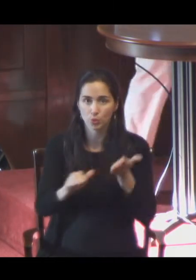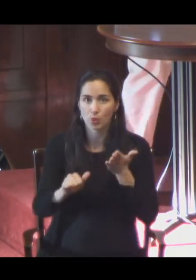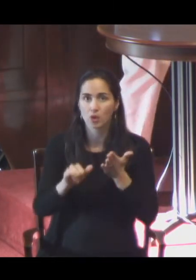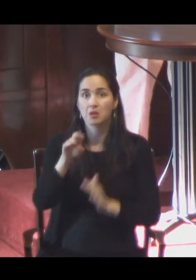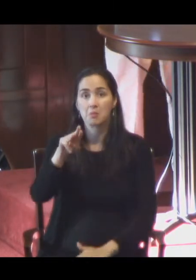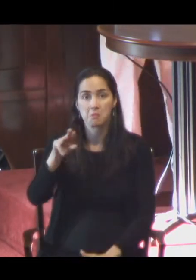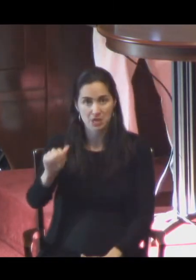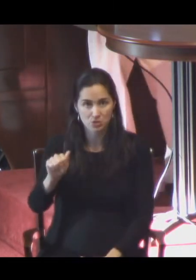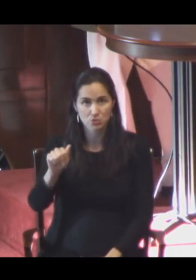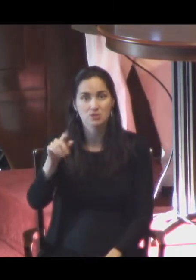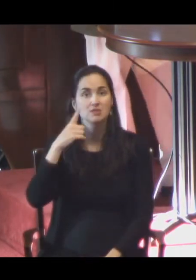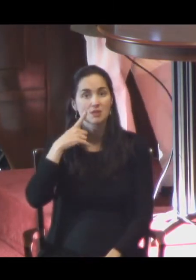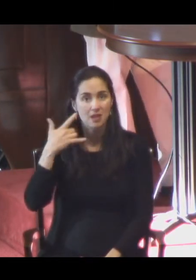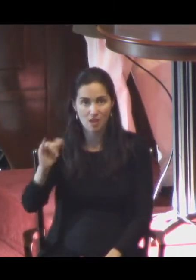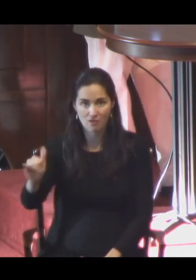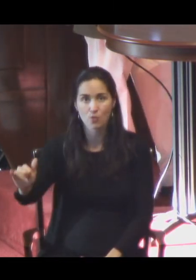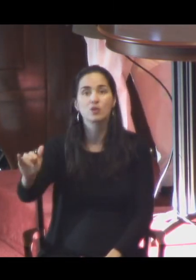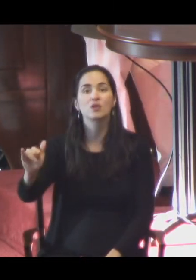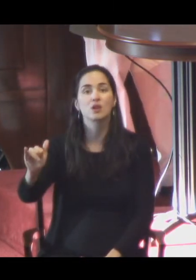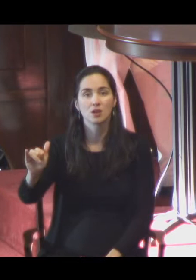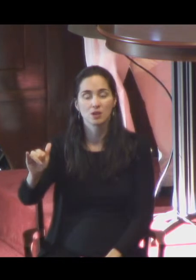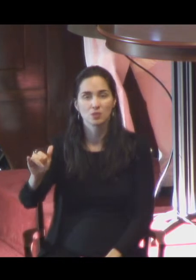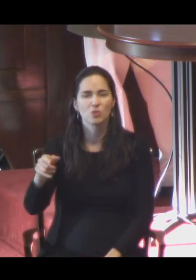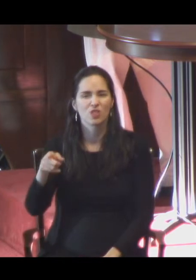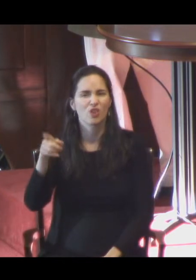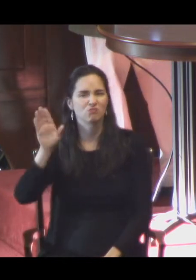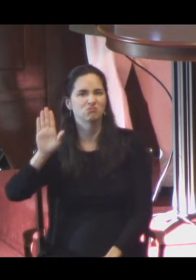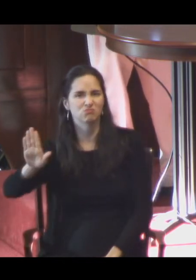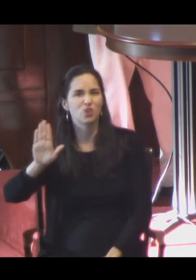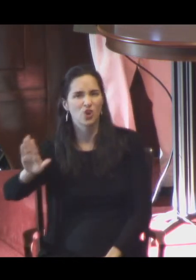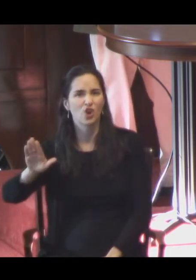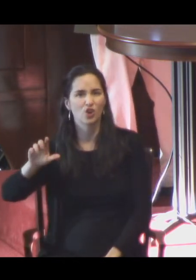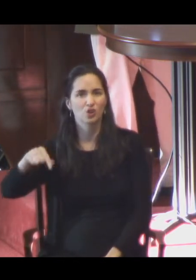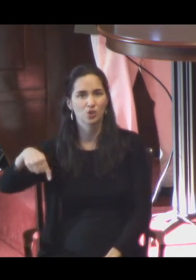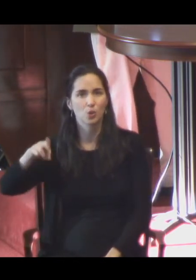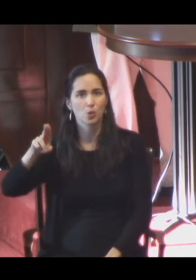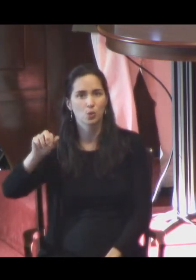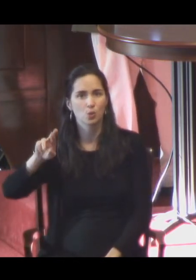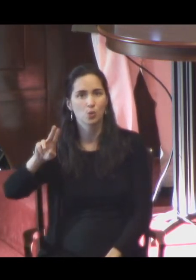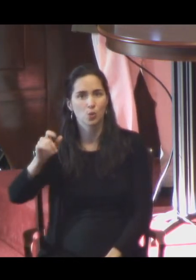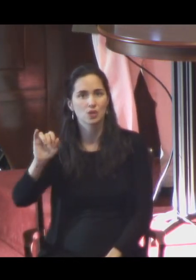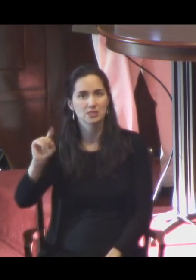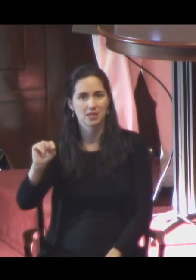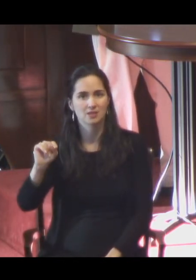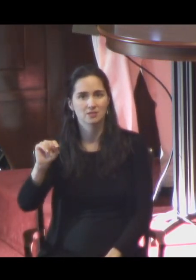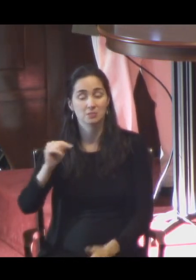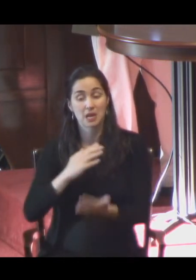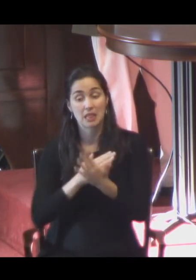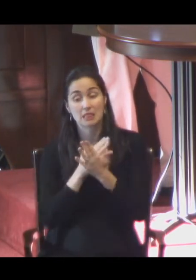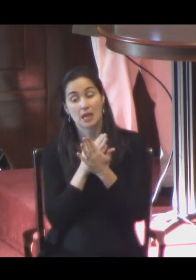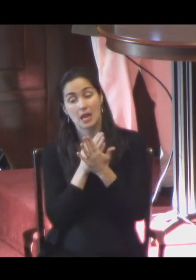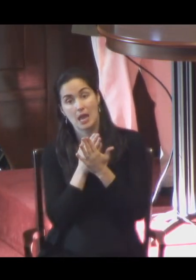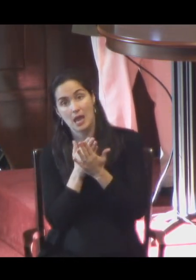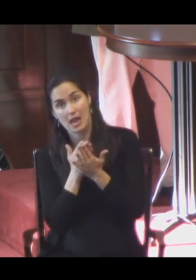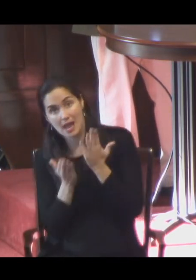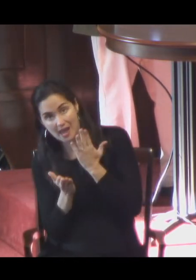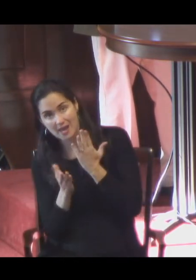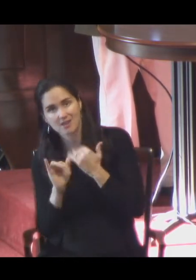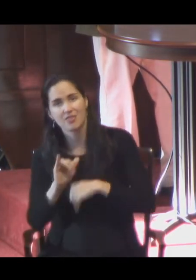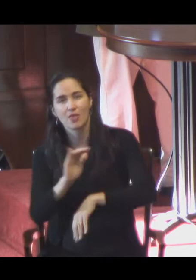California with her string quartet. But at the very end, Chris's music breathes this kind of very soft breath.